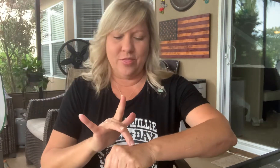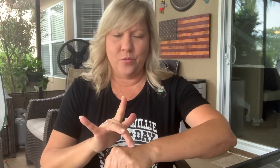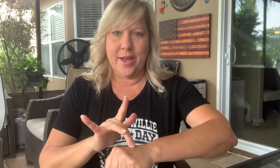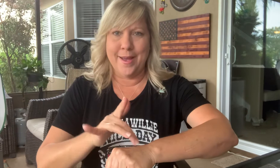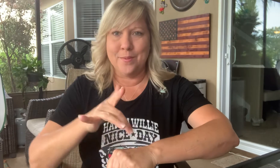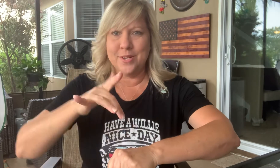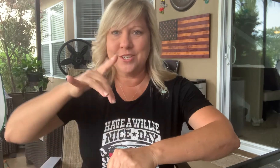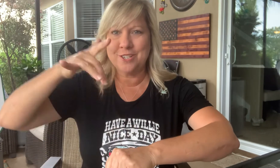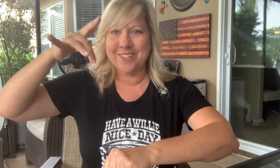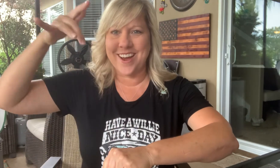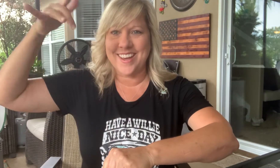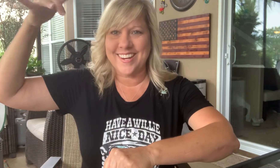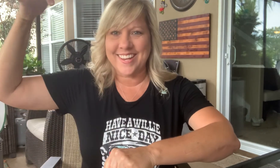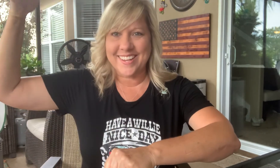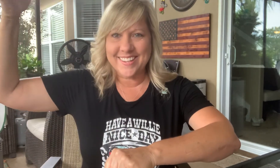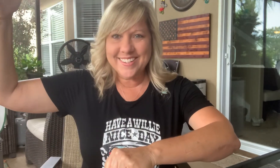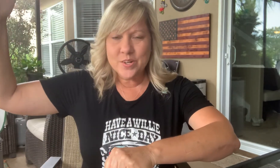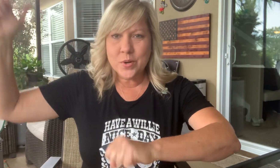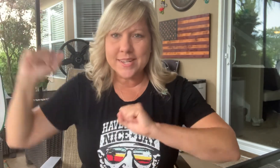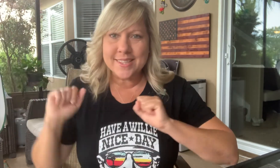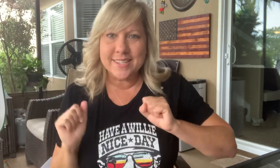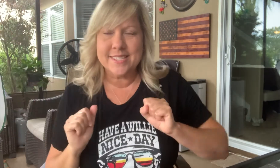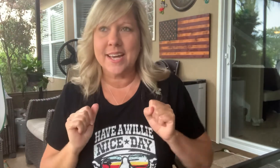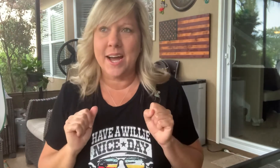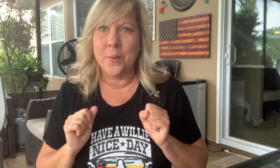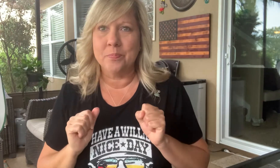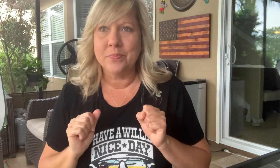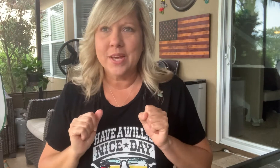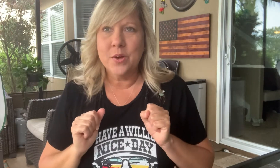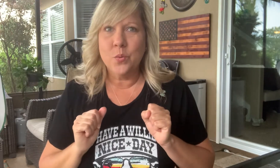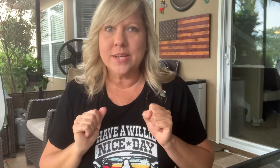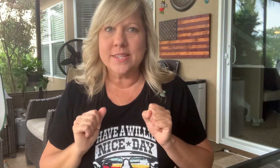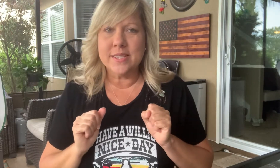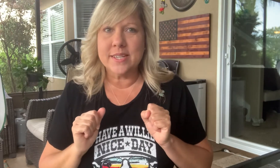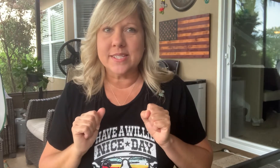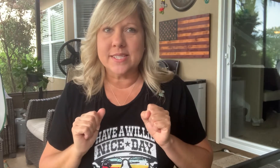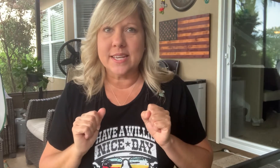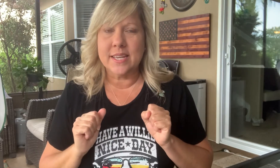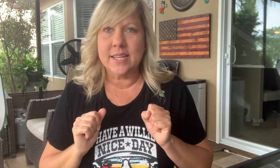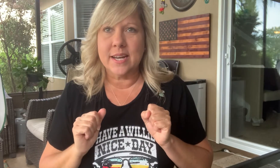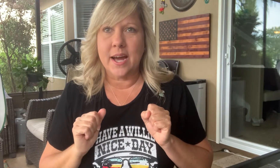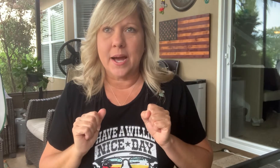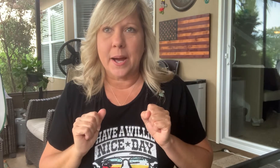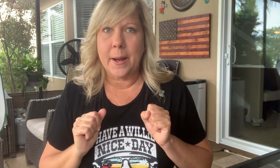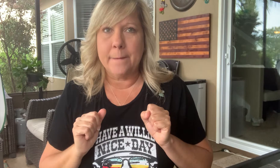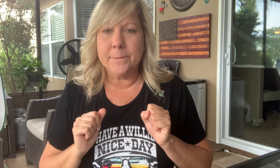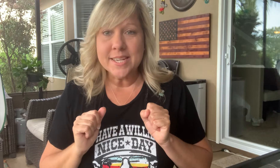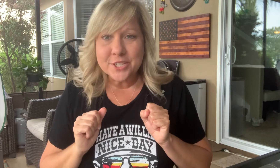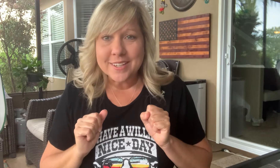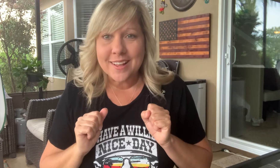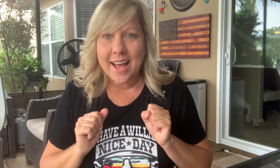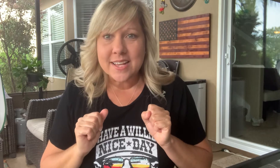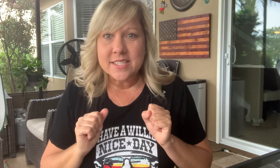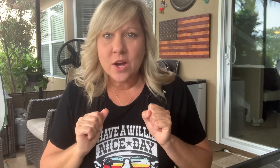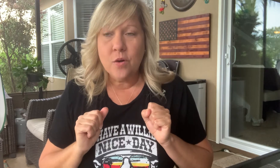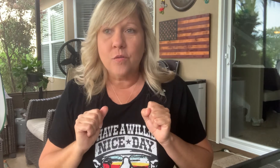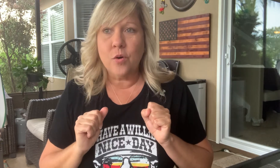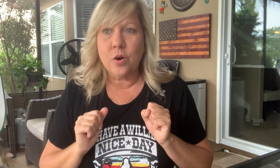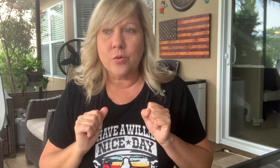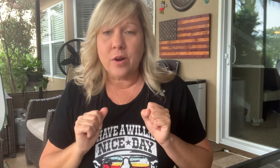the way up. Shiny. We did this. We did this in a pigeon class for Rudolph